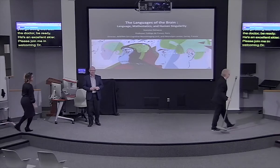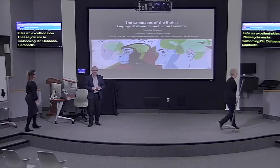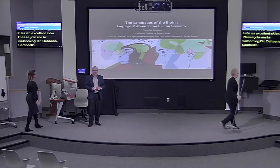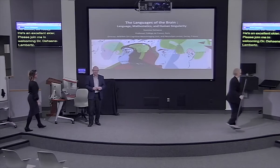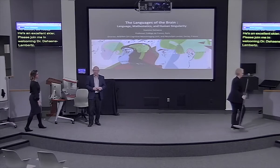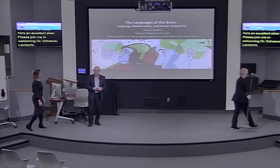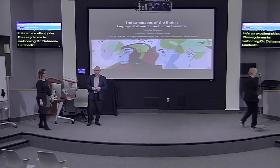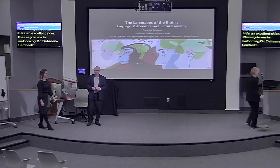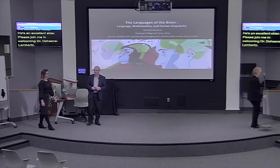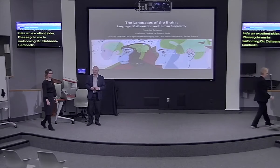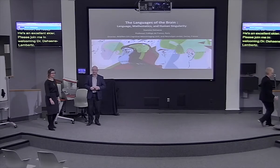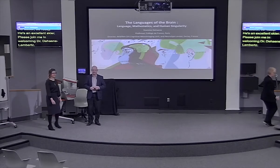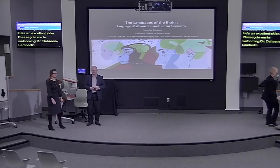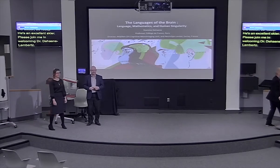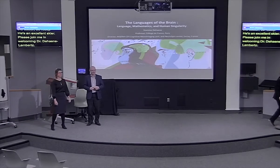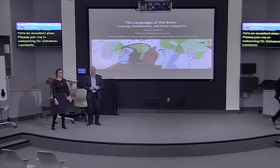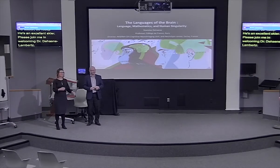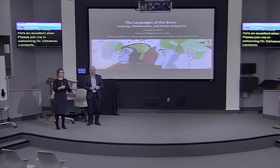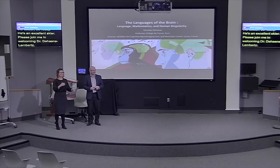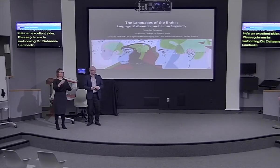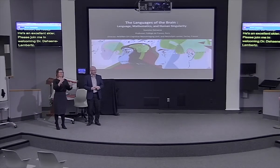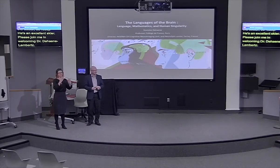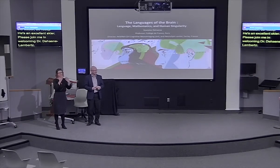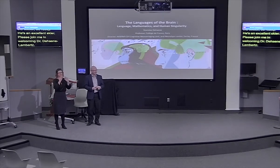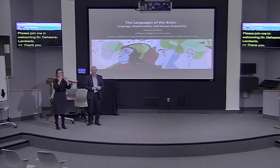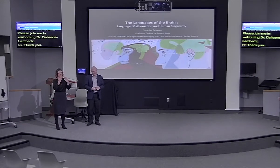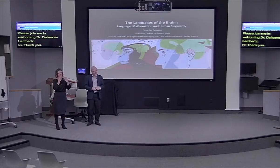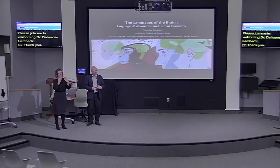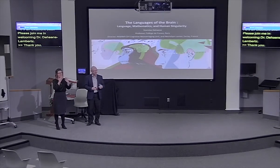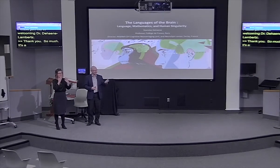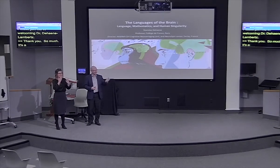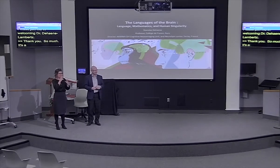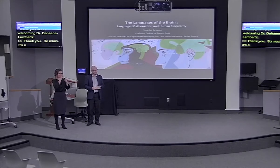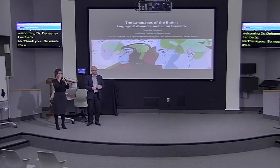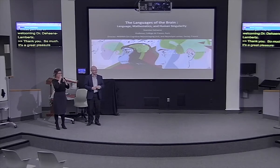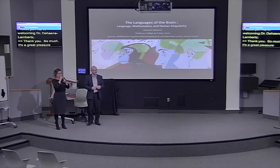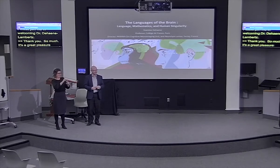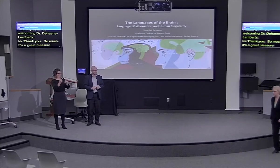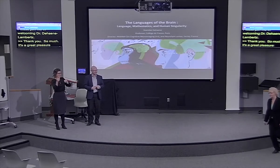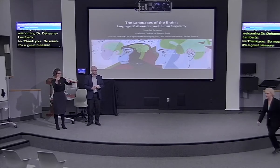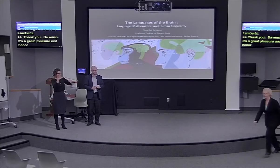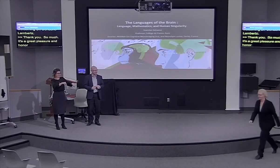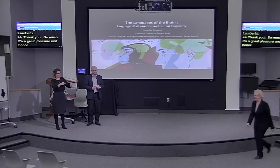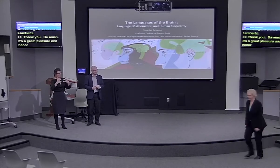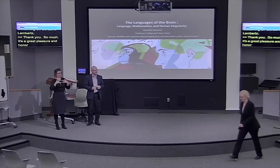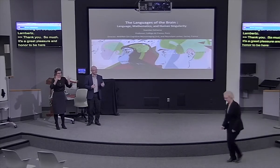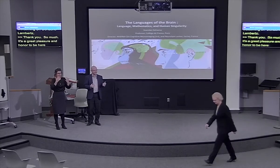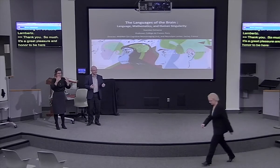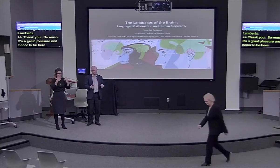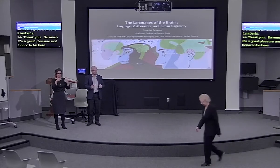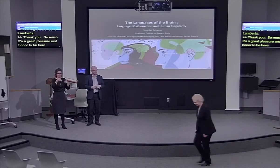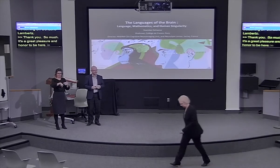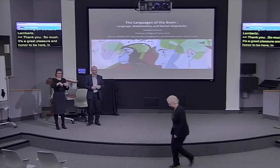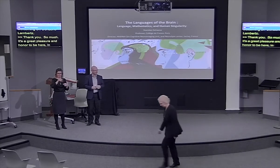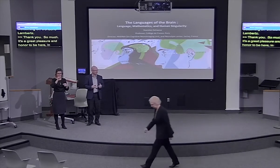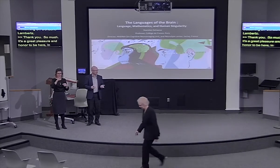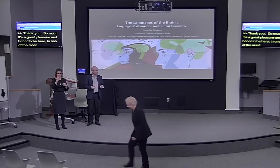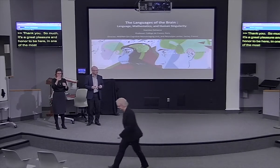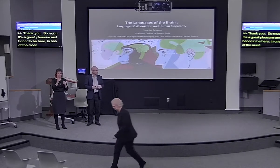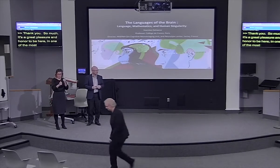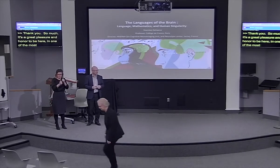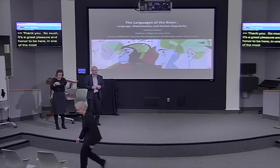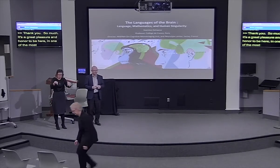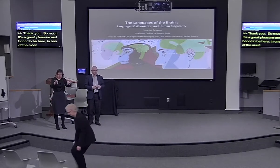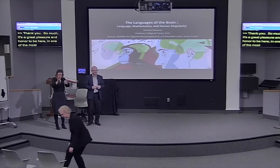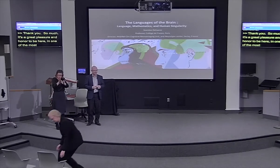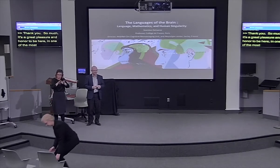Thank you so much. It's a great pleasure and honor to be here in one of the most important labs working on the origins